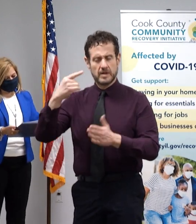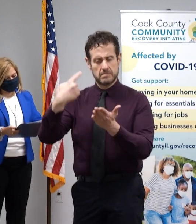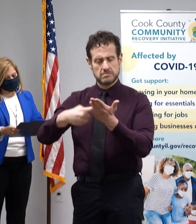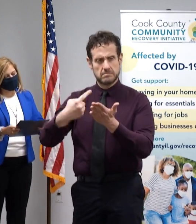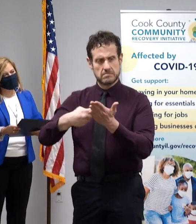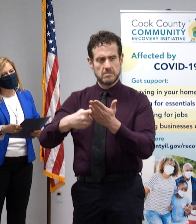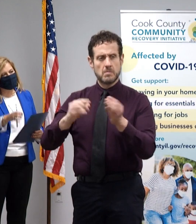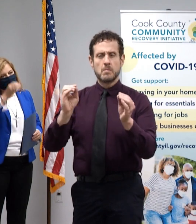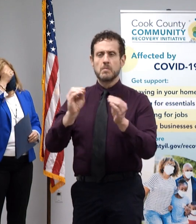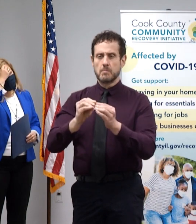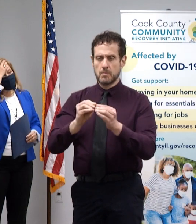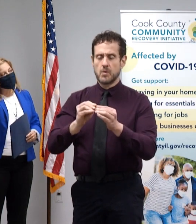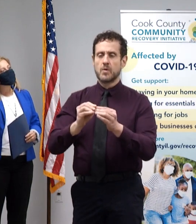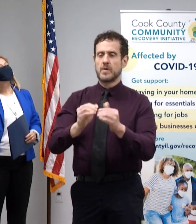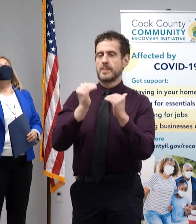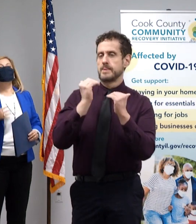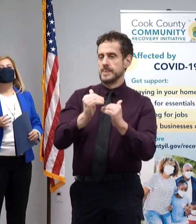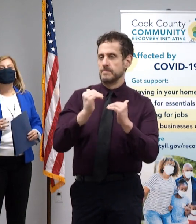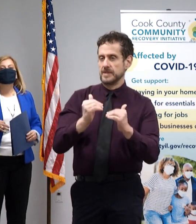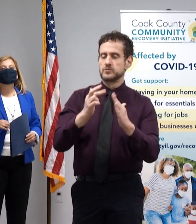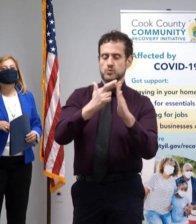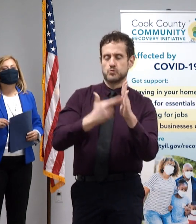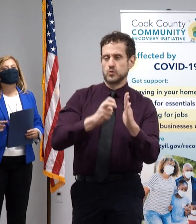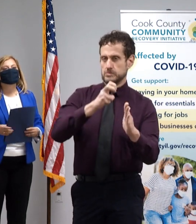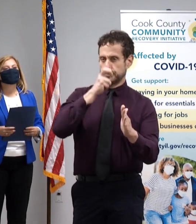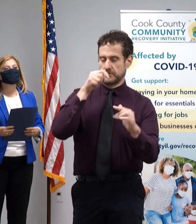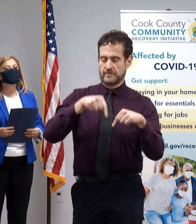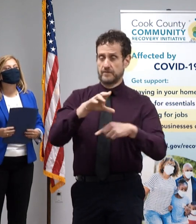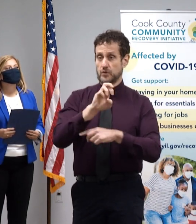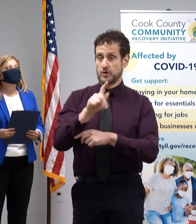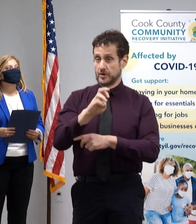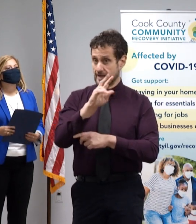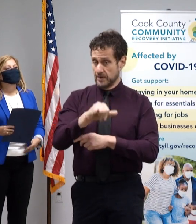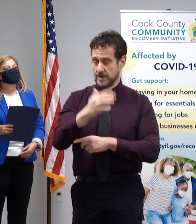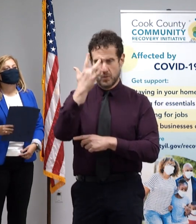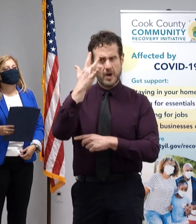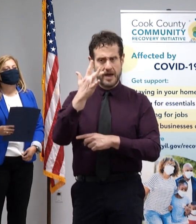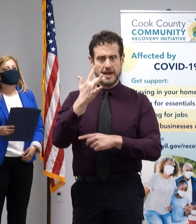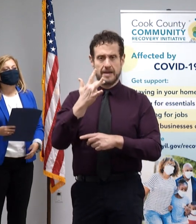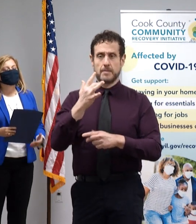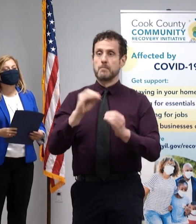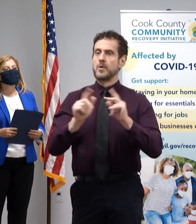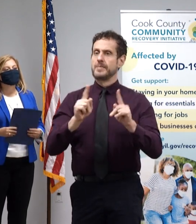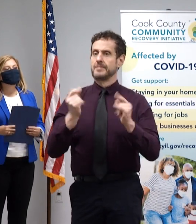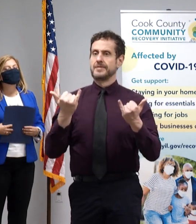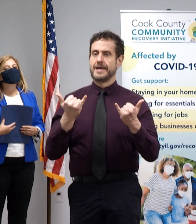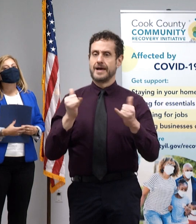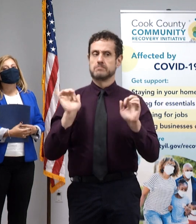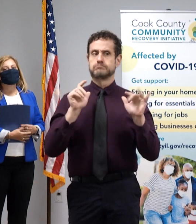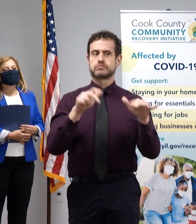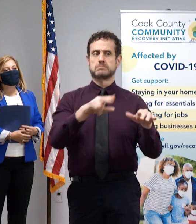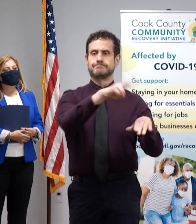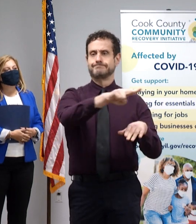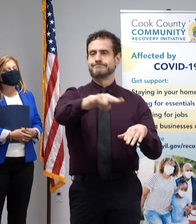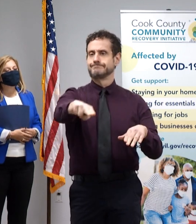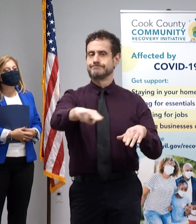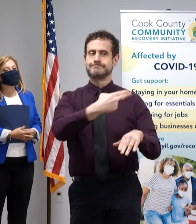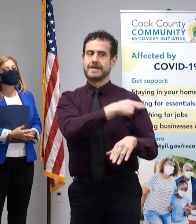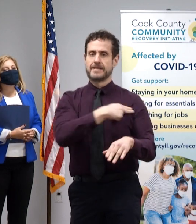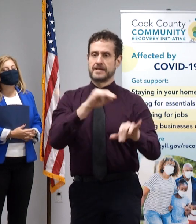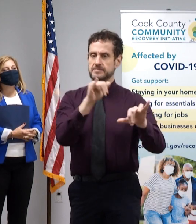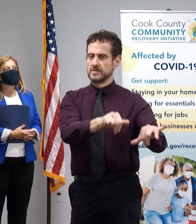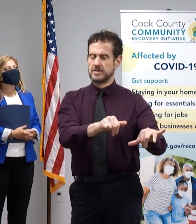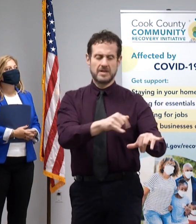more mitigation for Cook County this week because of rising hospitalization. Can you talk about